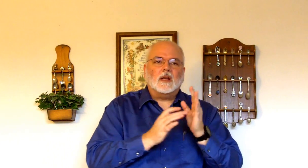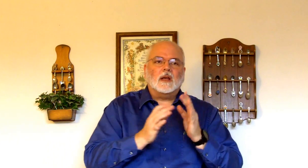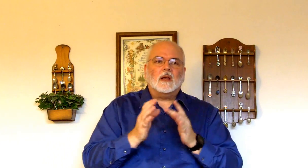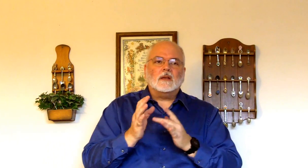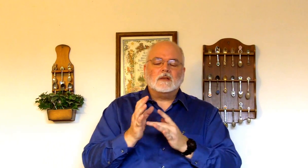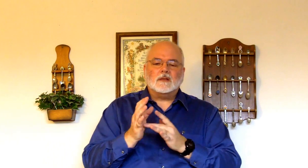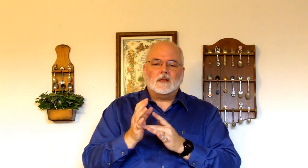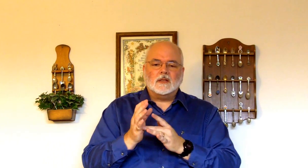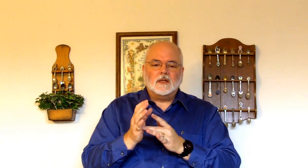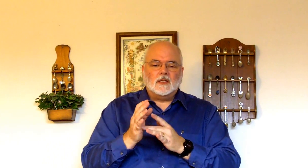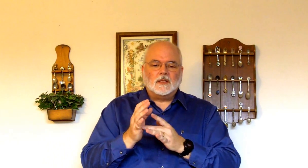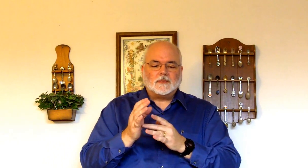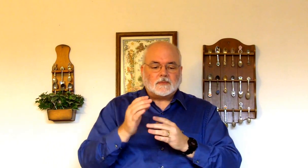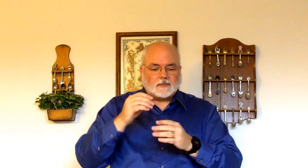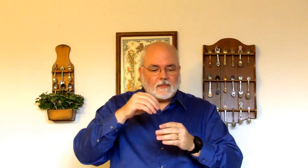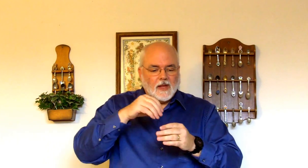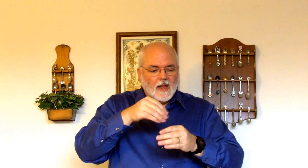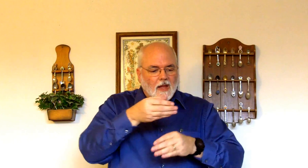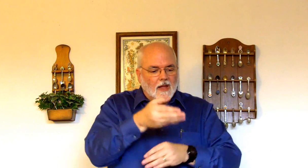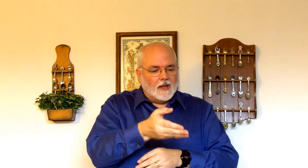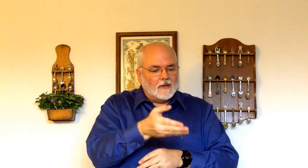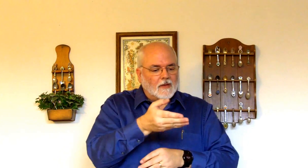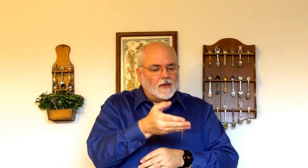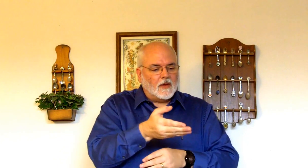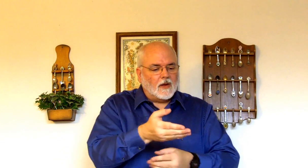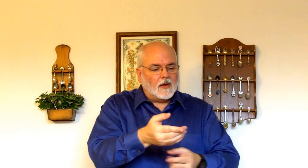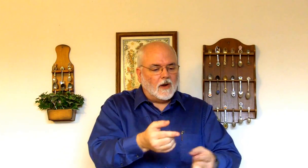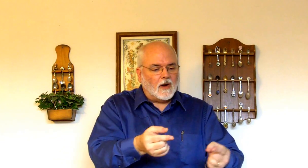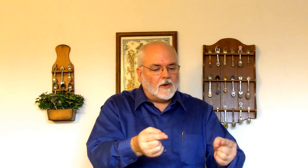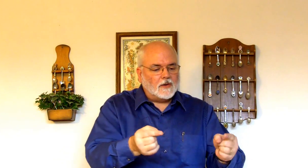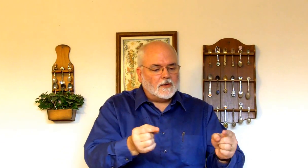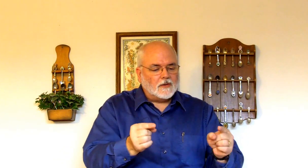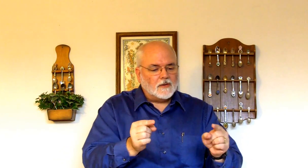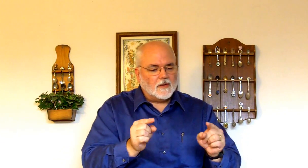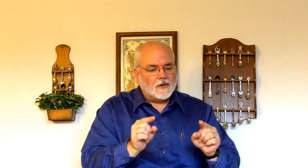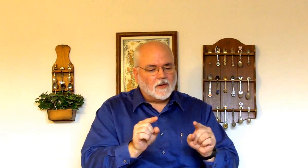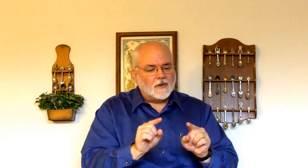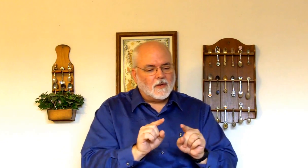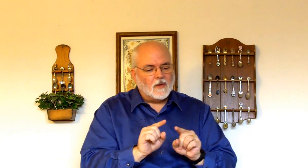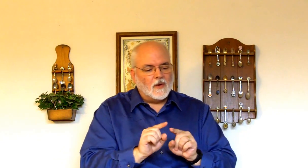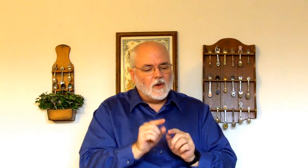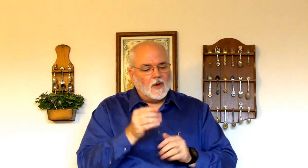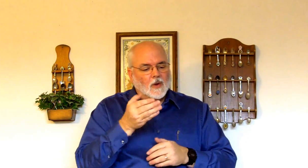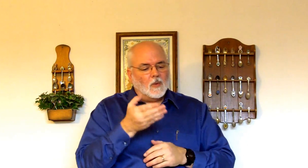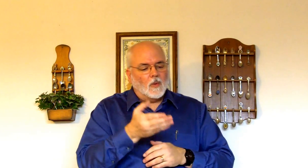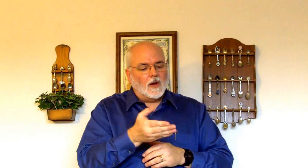in the garden where